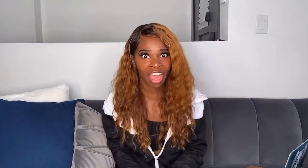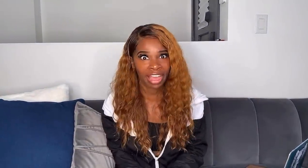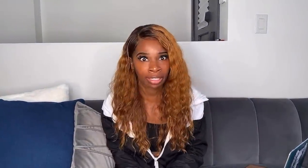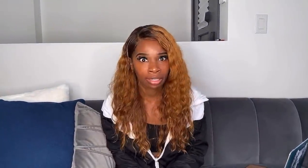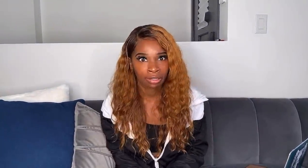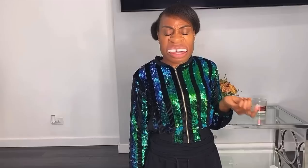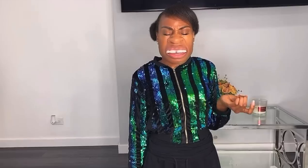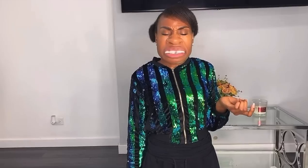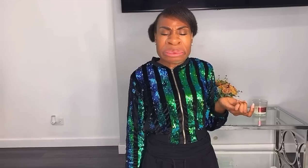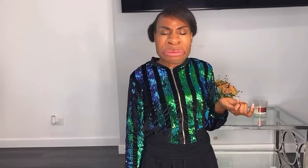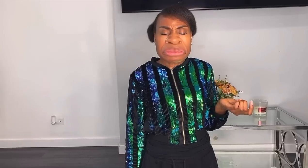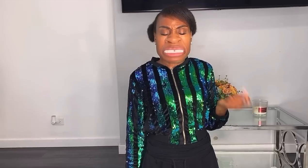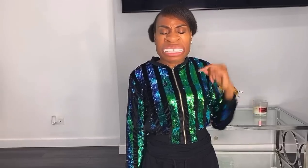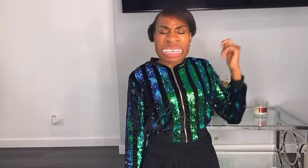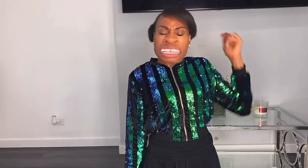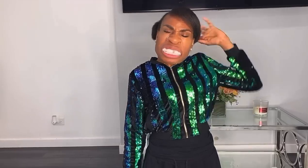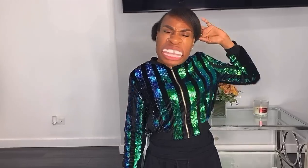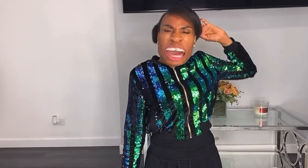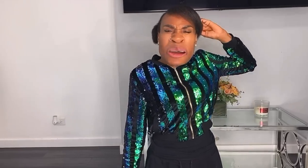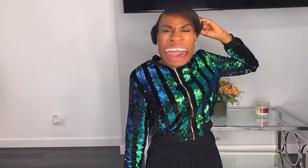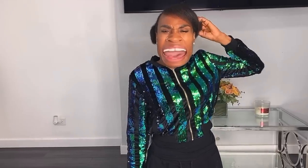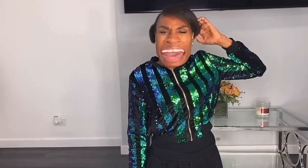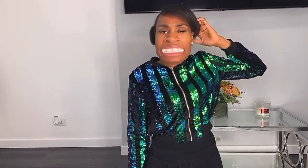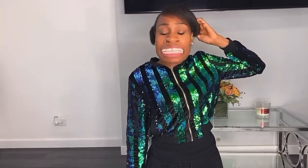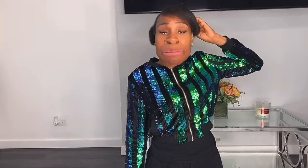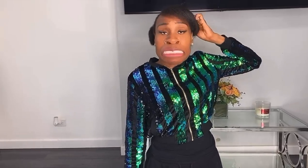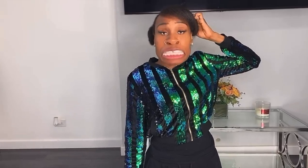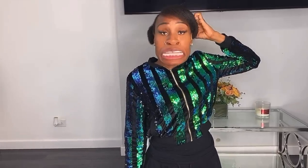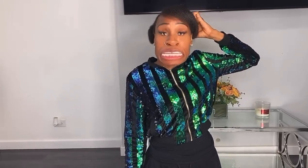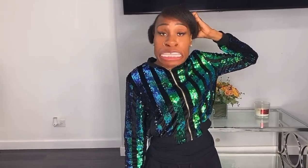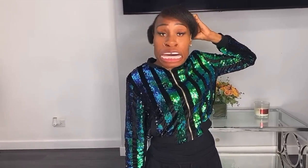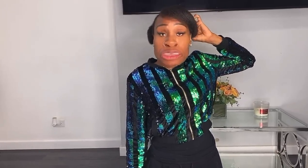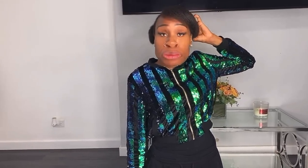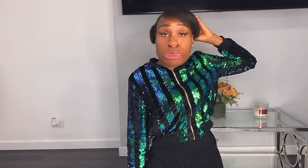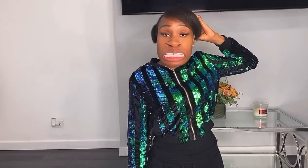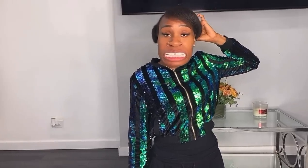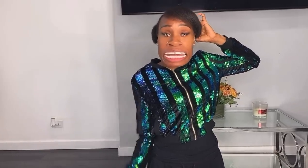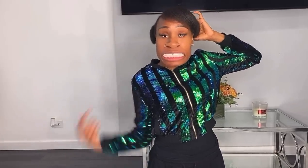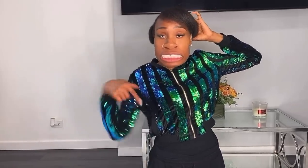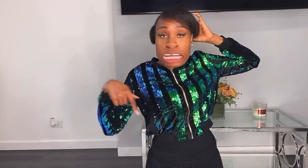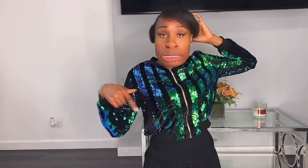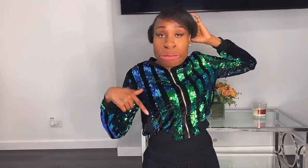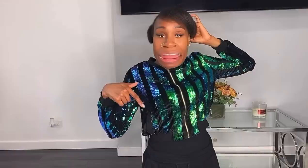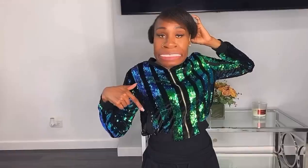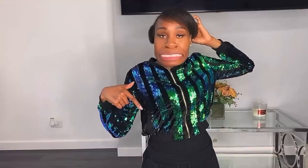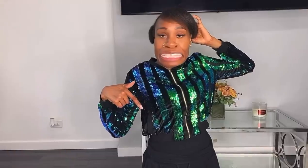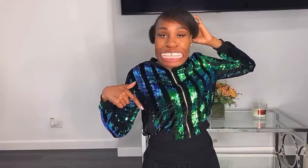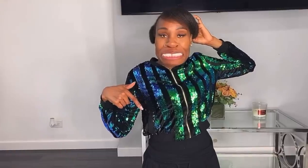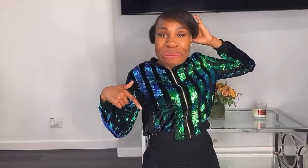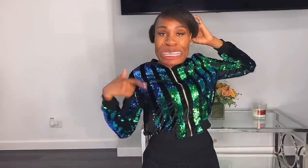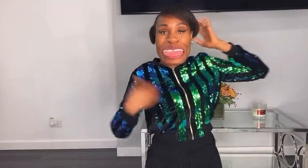that um no I stopped studying the other routine and I just started practicing this one